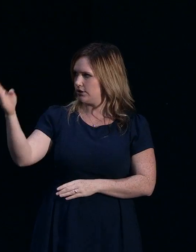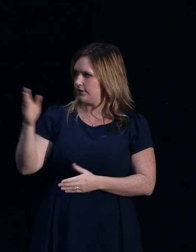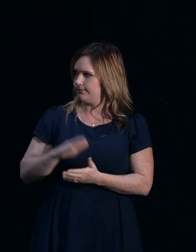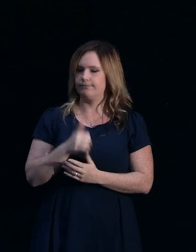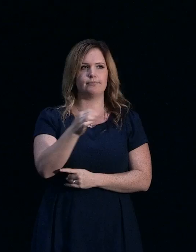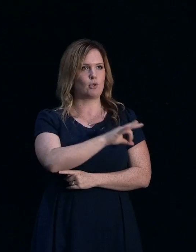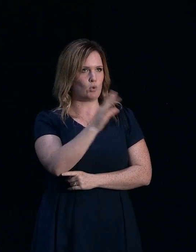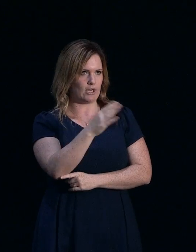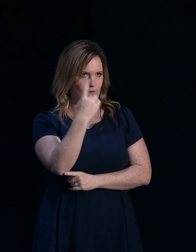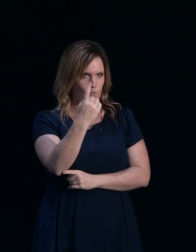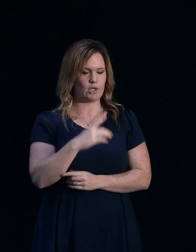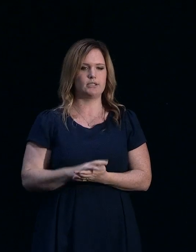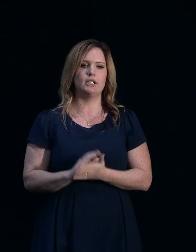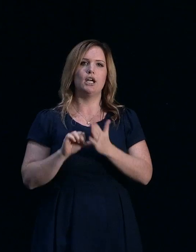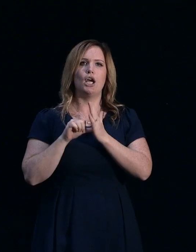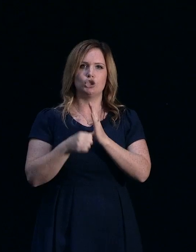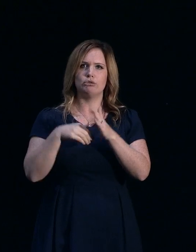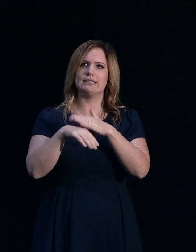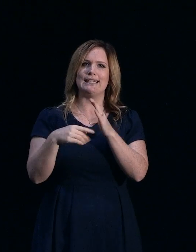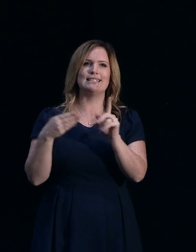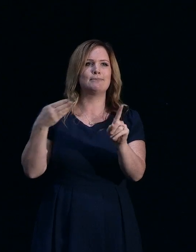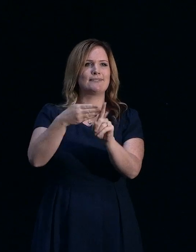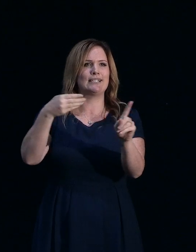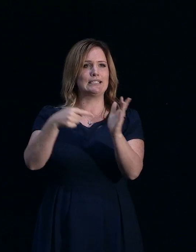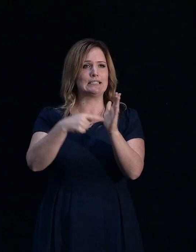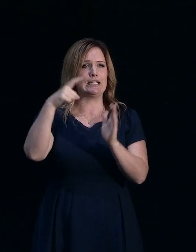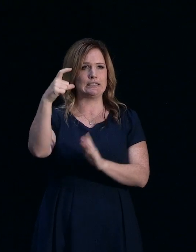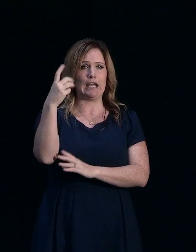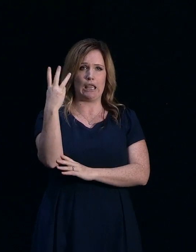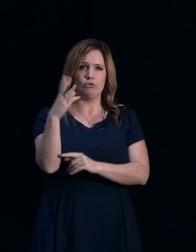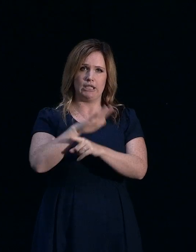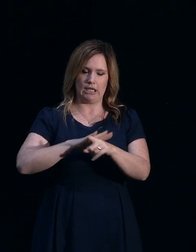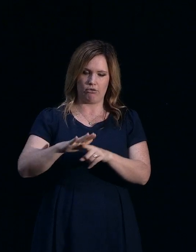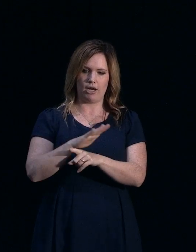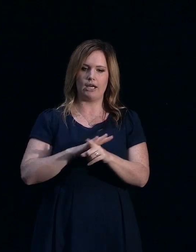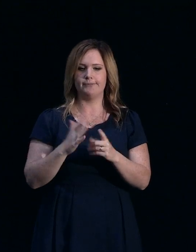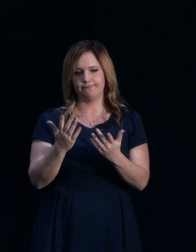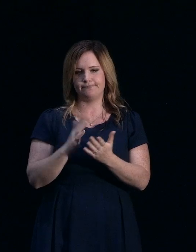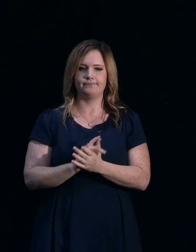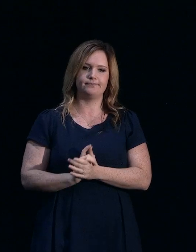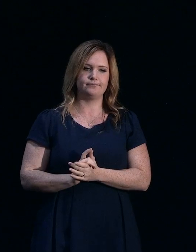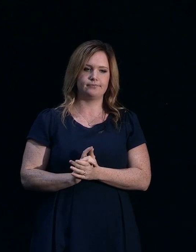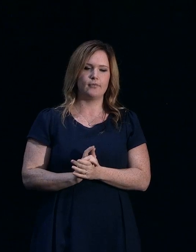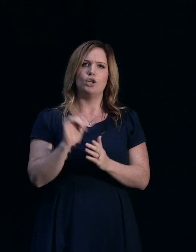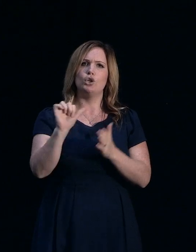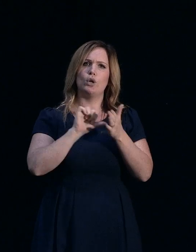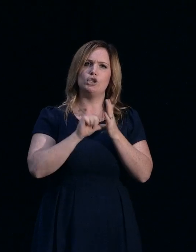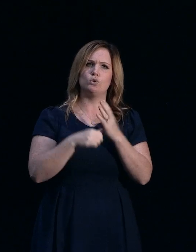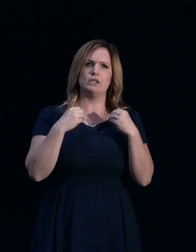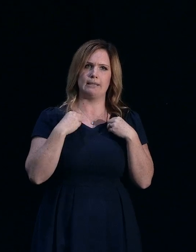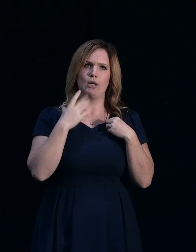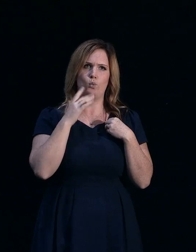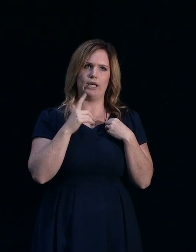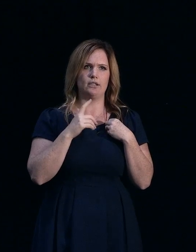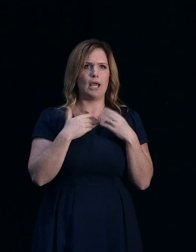Insurability ongoing and particularly in TC3, your insurer when they manage either your repair or your rebuild, generally speaking,